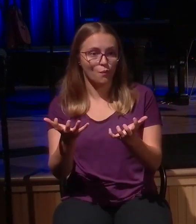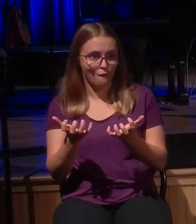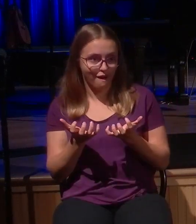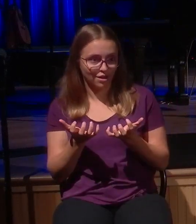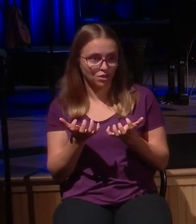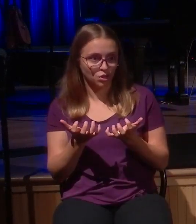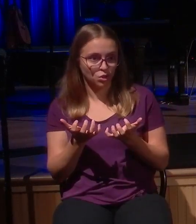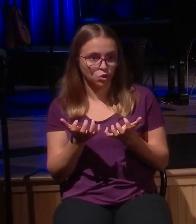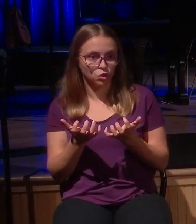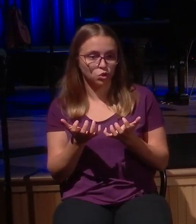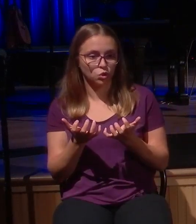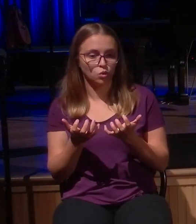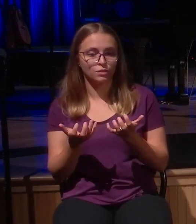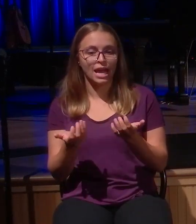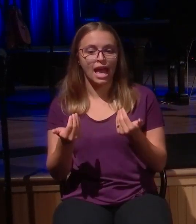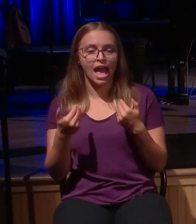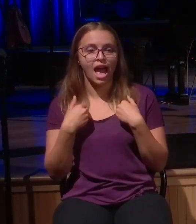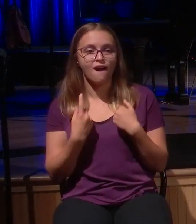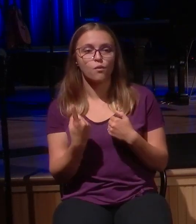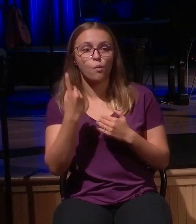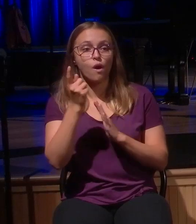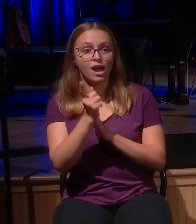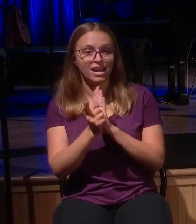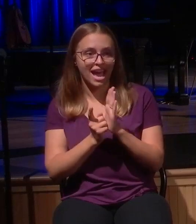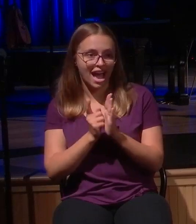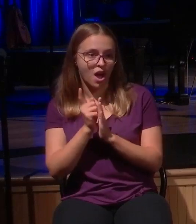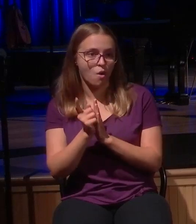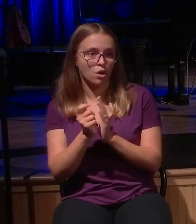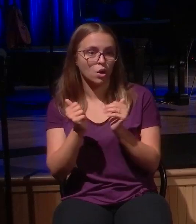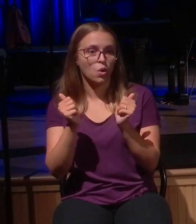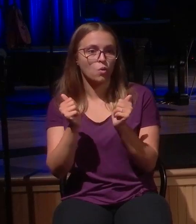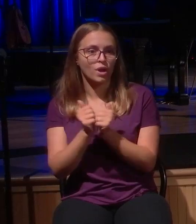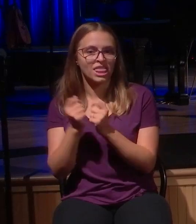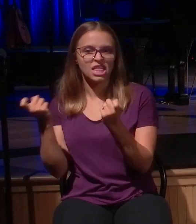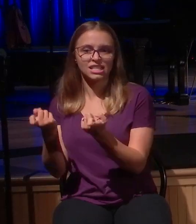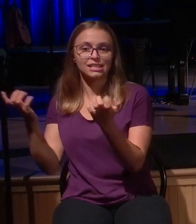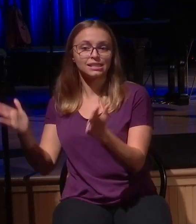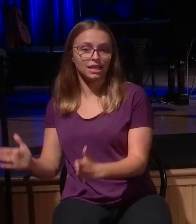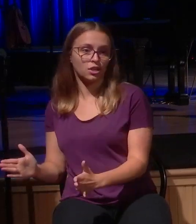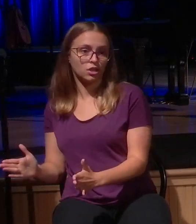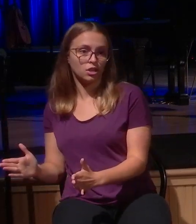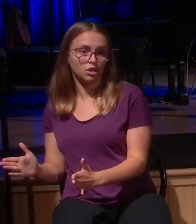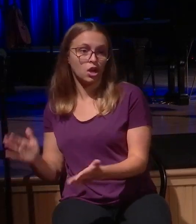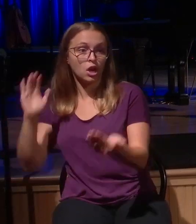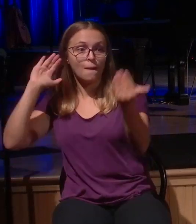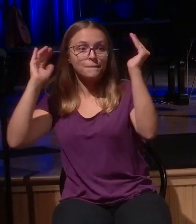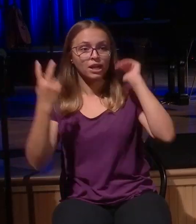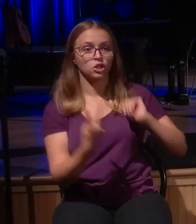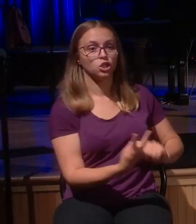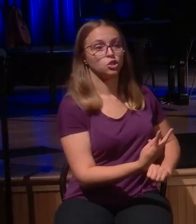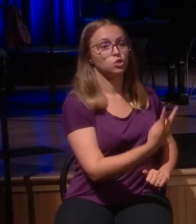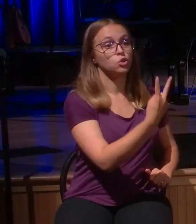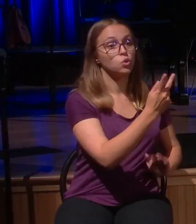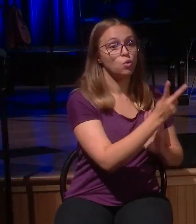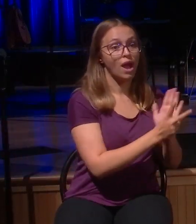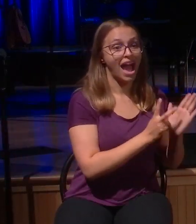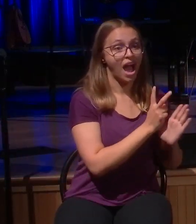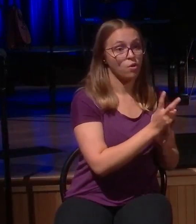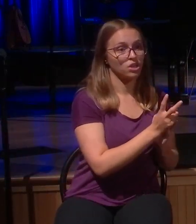sinner, with all their filthy language and such, I would rather spend an hour with them than two hours with a pretentious fake and pretend everything's okay